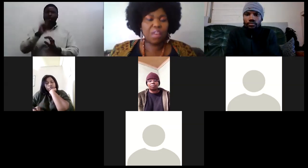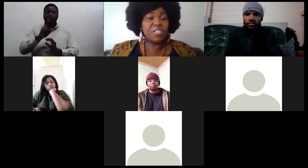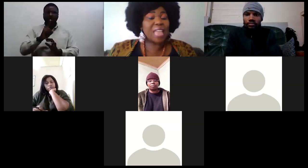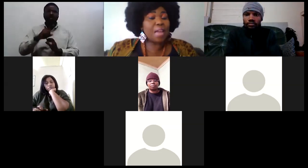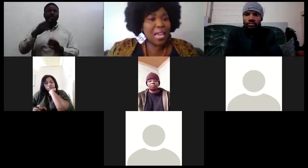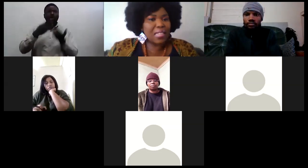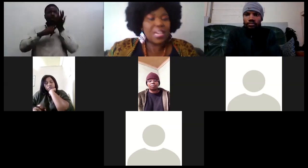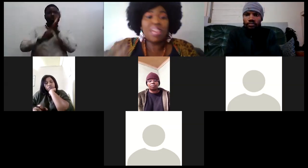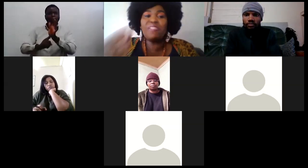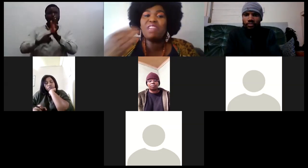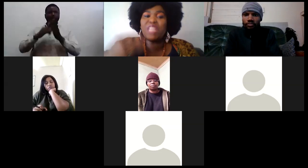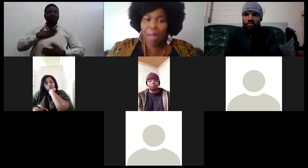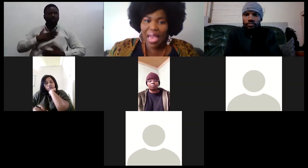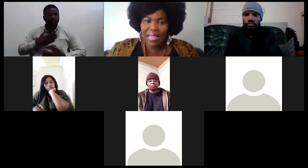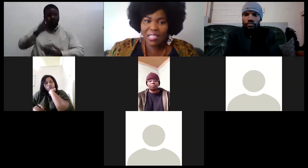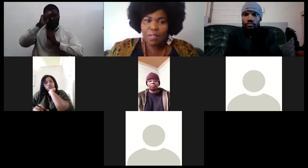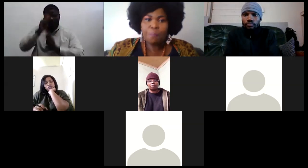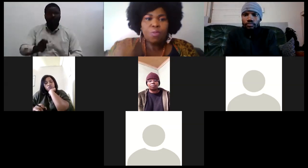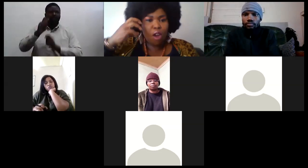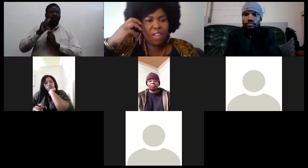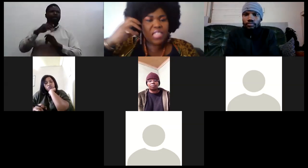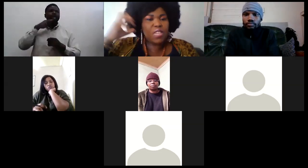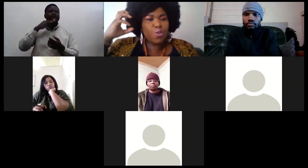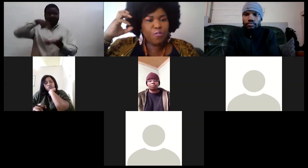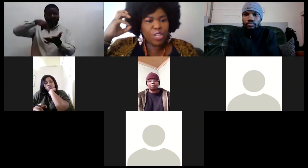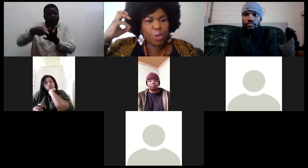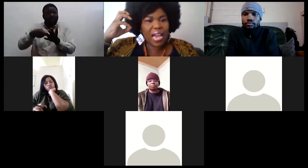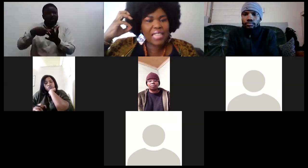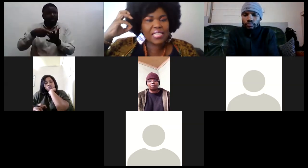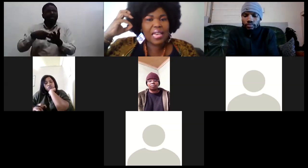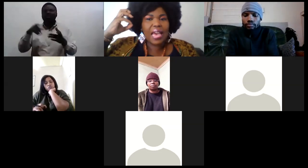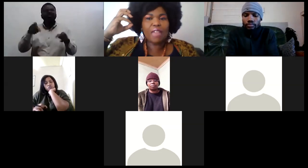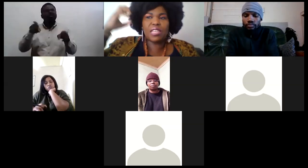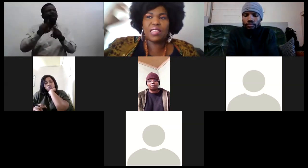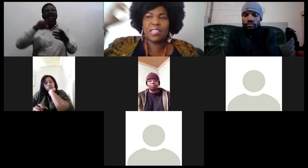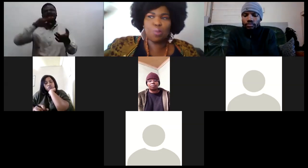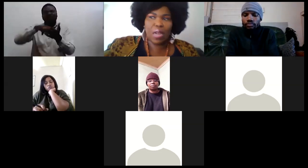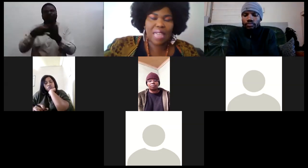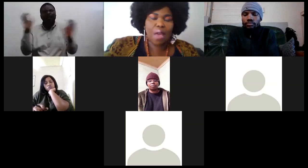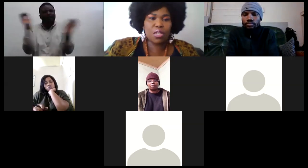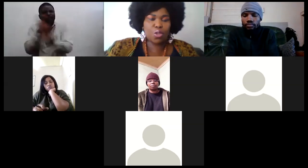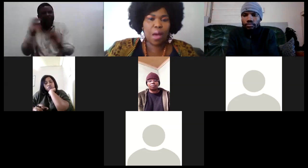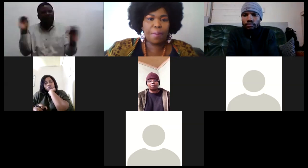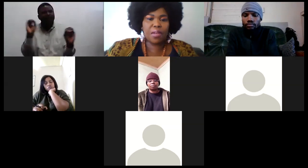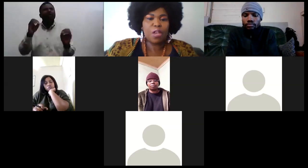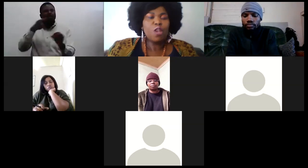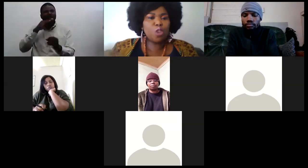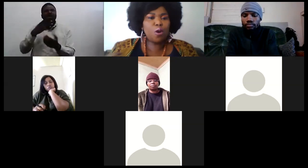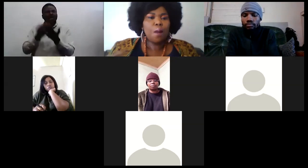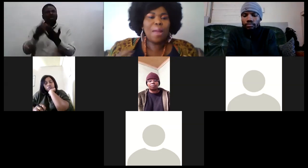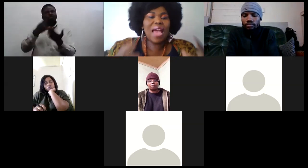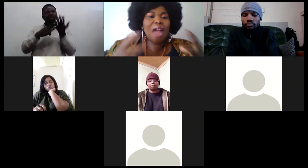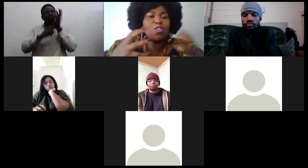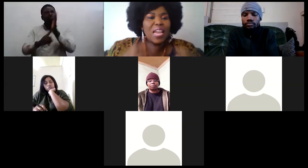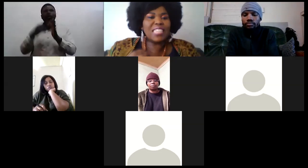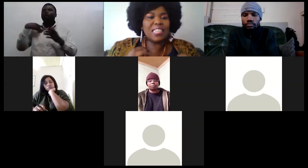if it's unplanned even if it's planned obviously you visualize and you say this is what i want to happen so